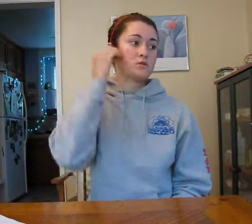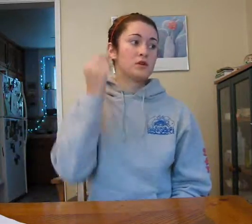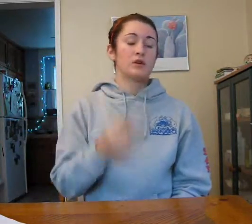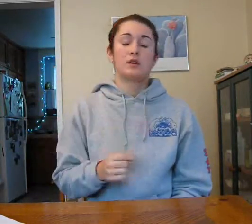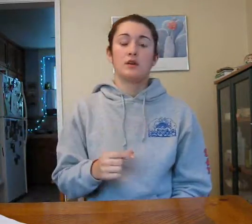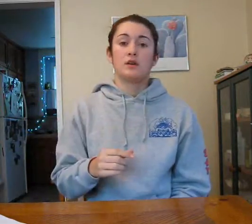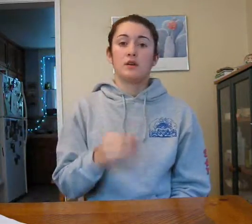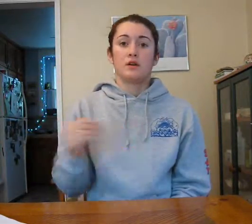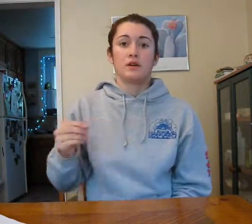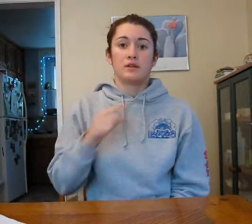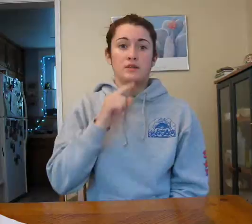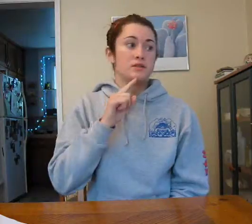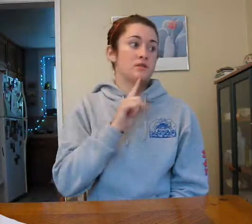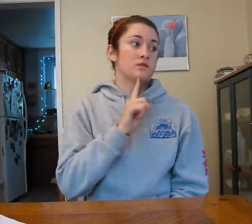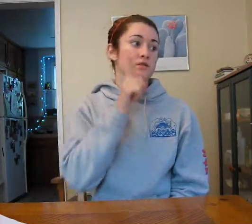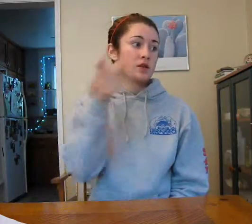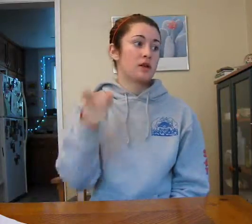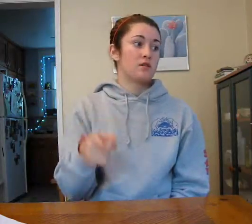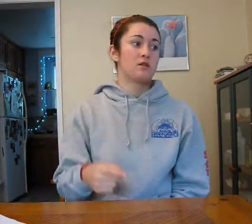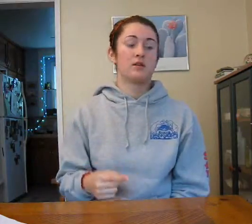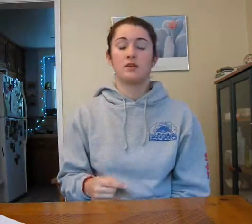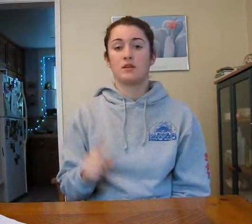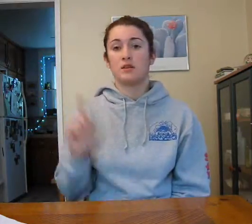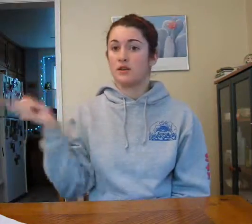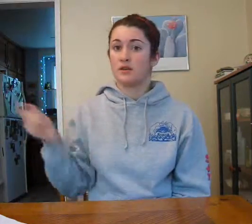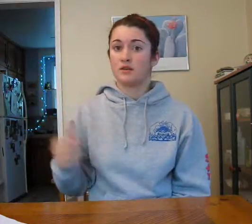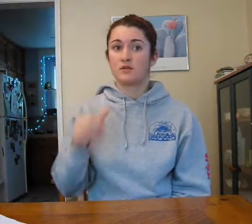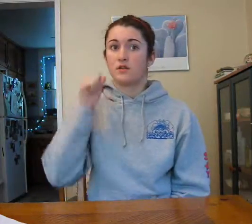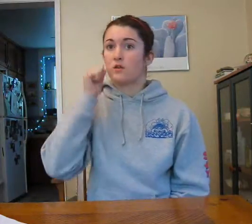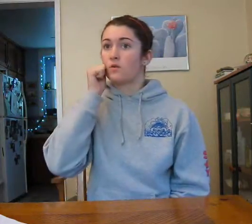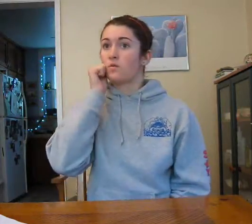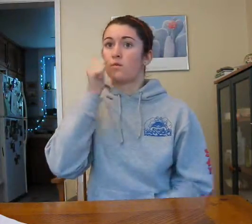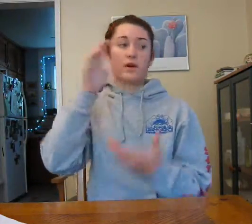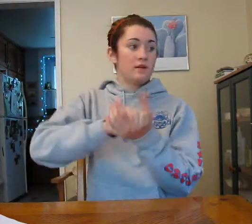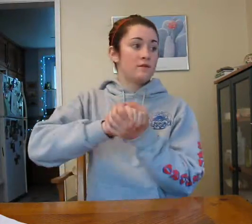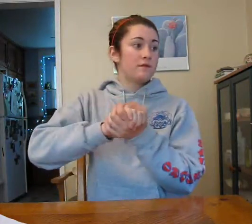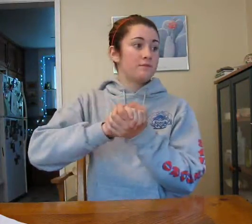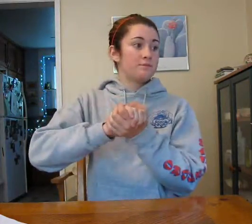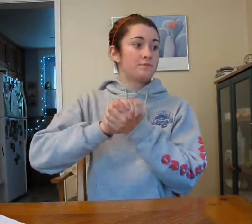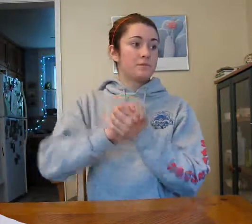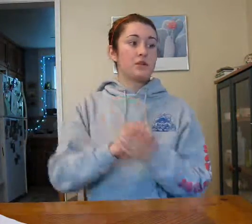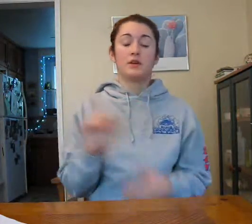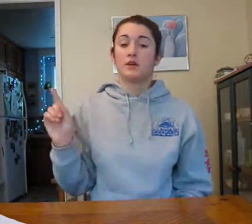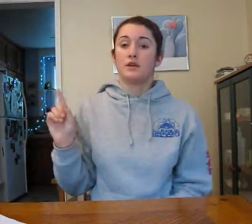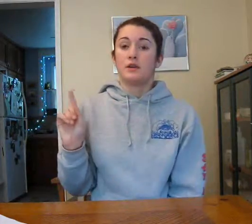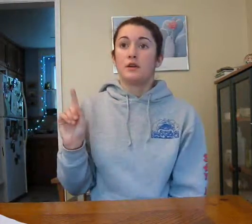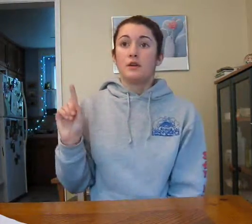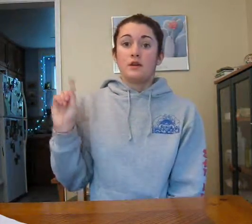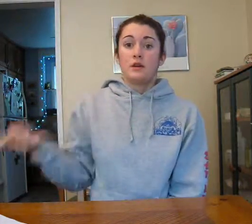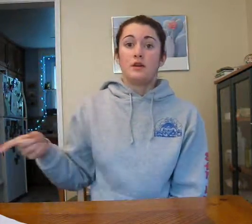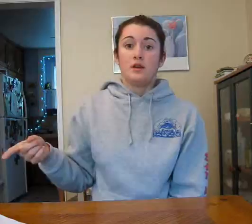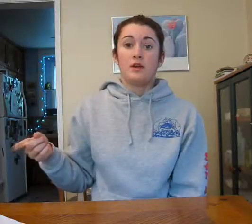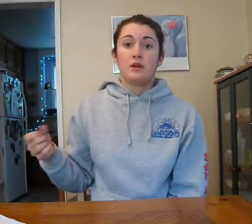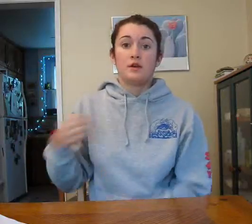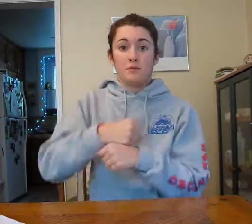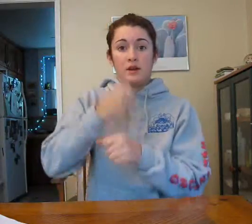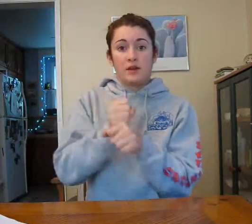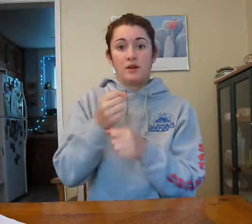and tell his wife he made